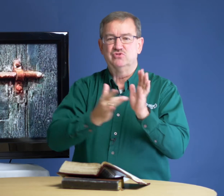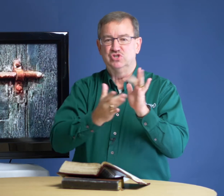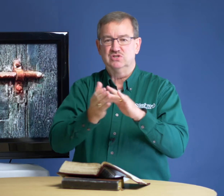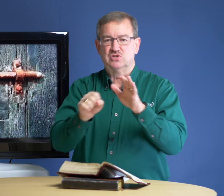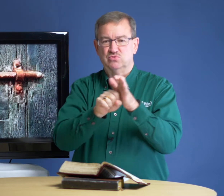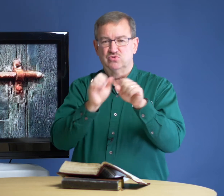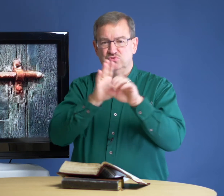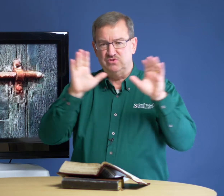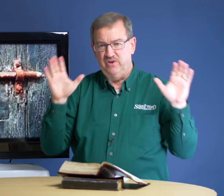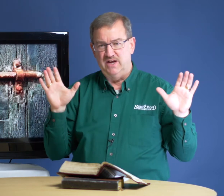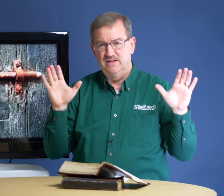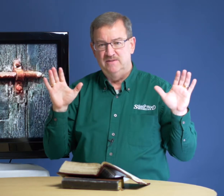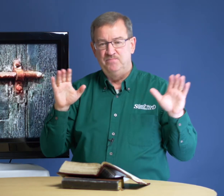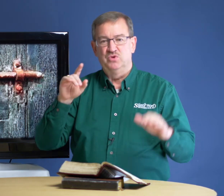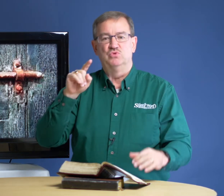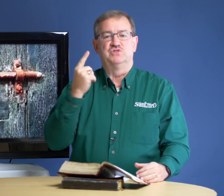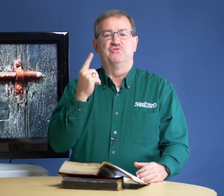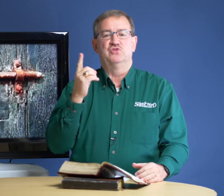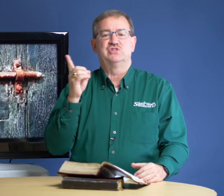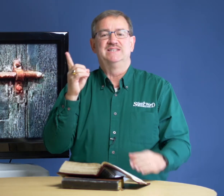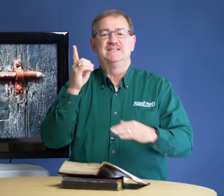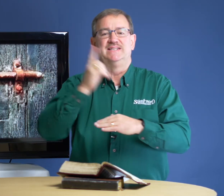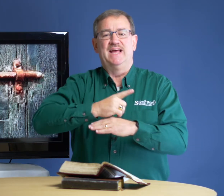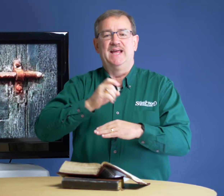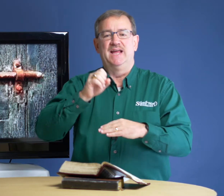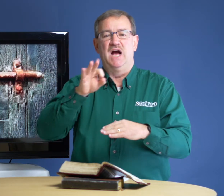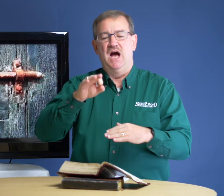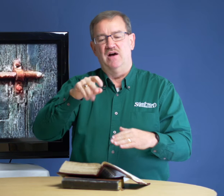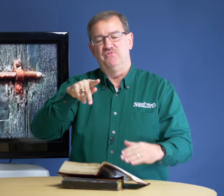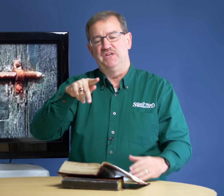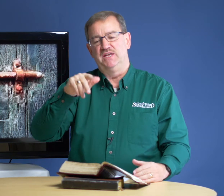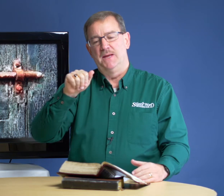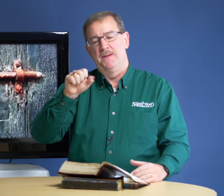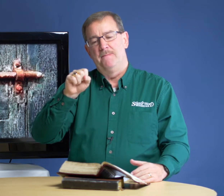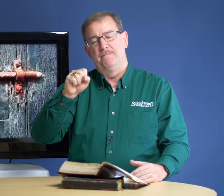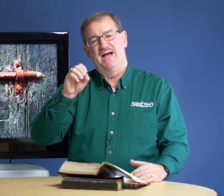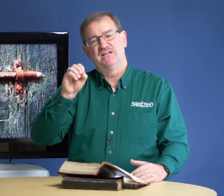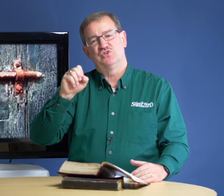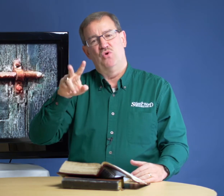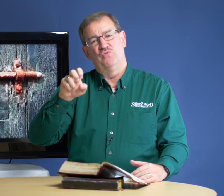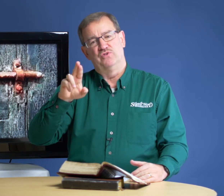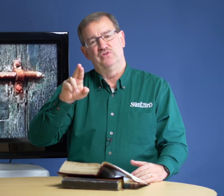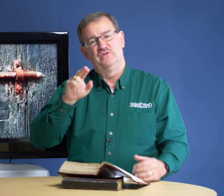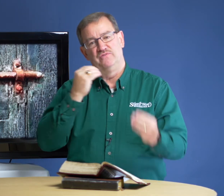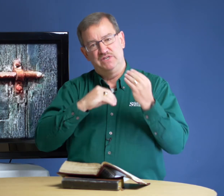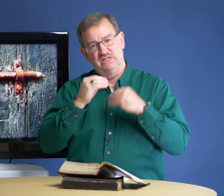Jesus was crucified was the first day of the Passover feast.